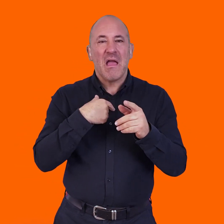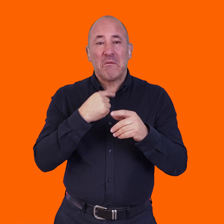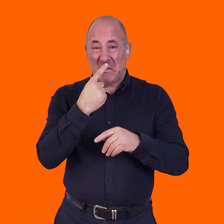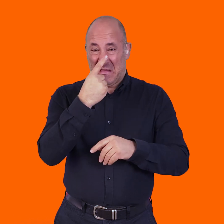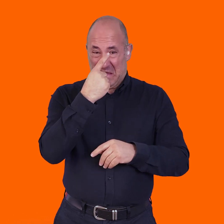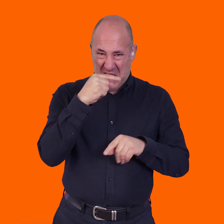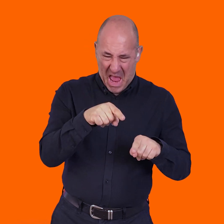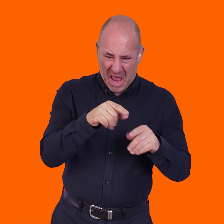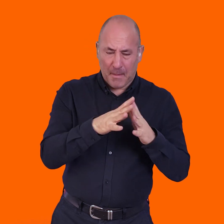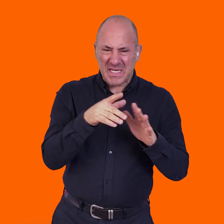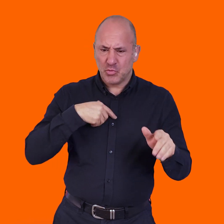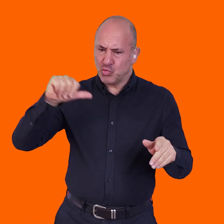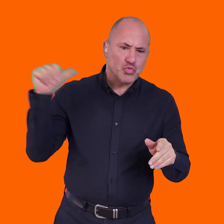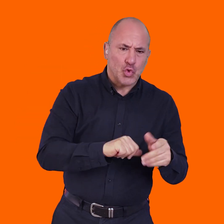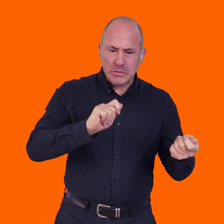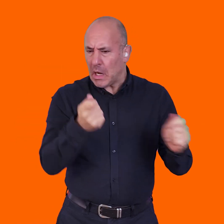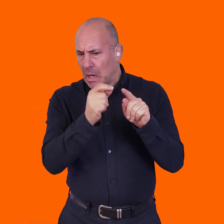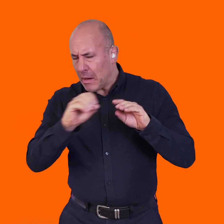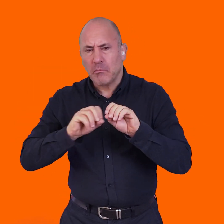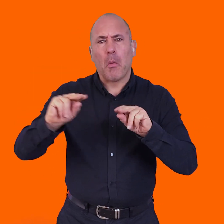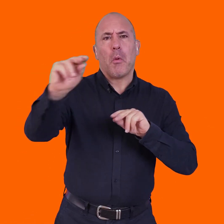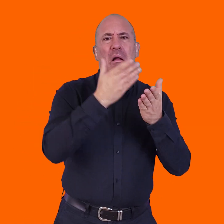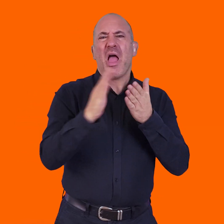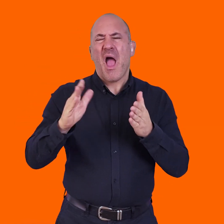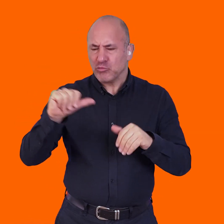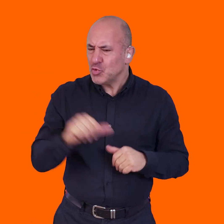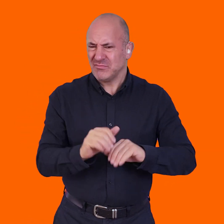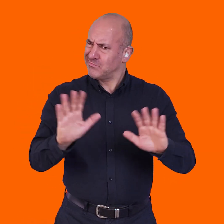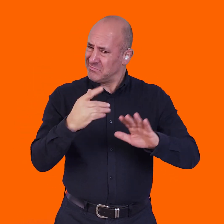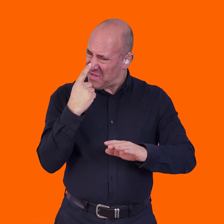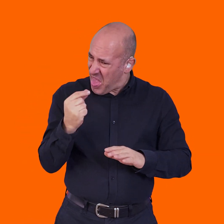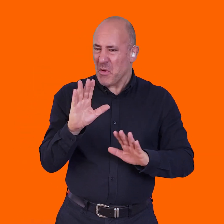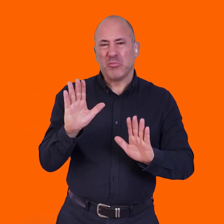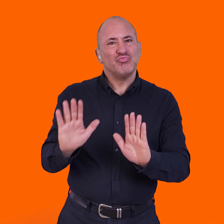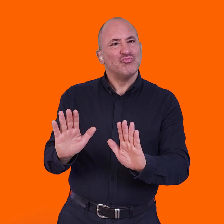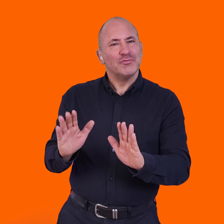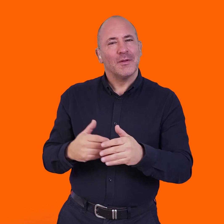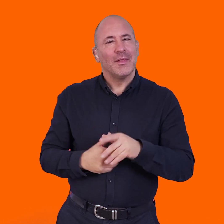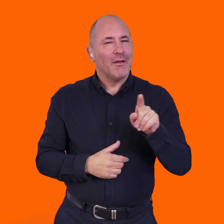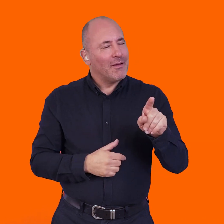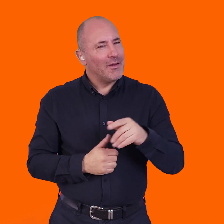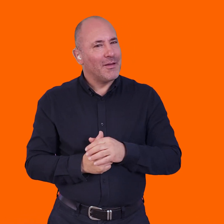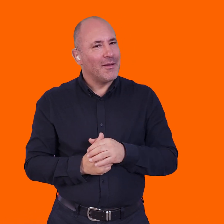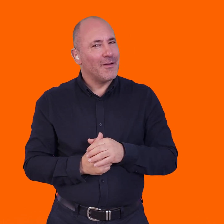that's where we need to be careful, that just because we can do something, doesn't mean that we always should.